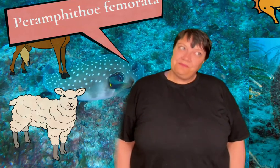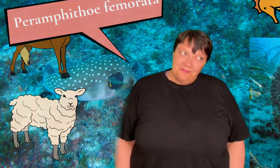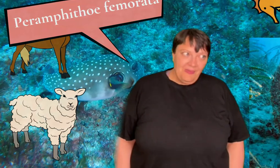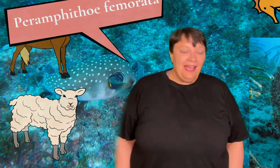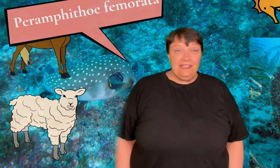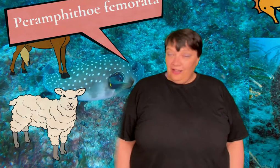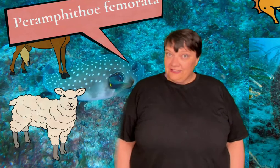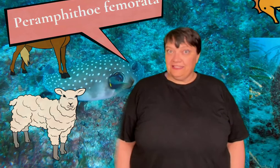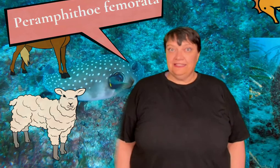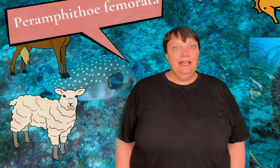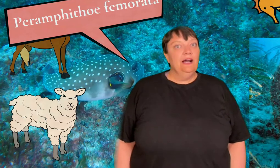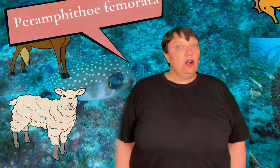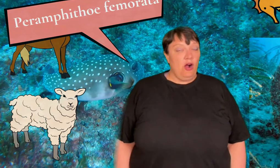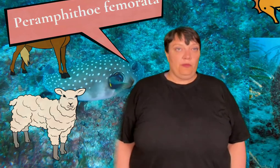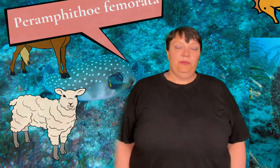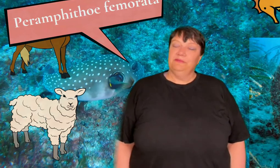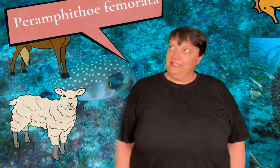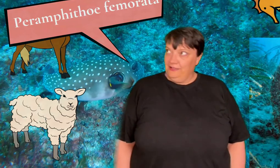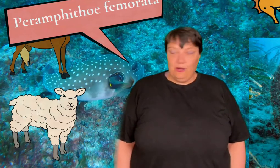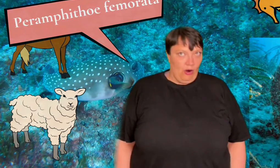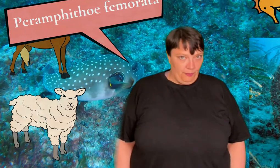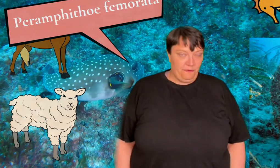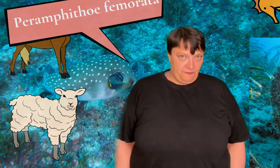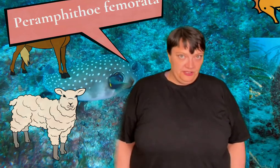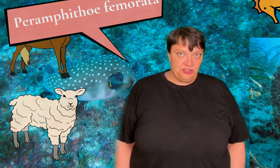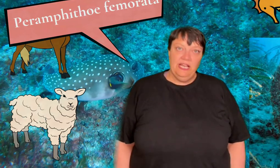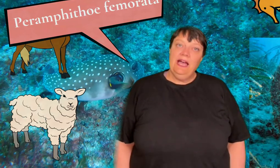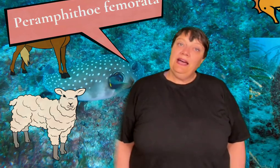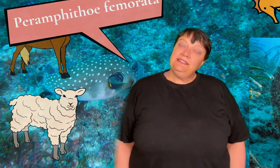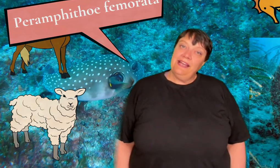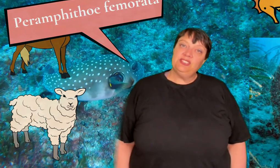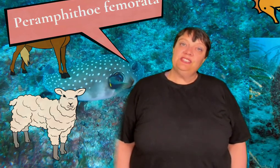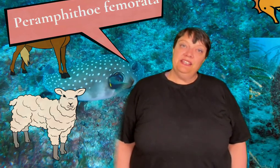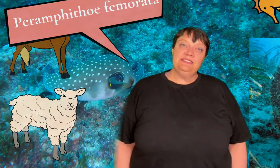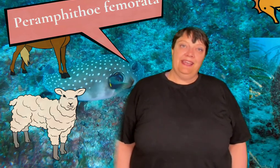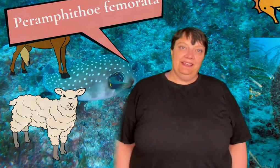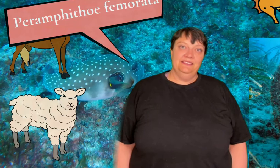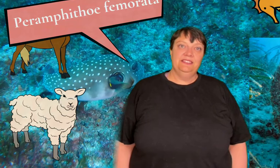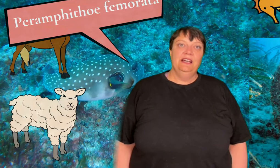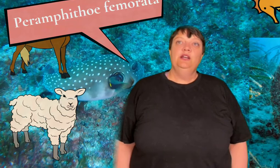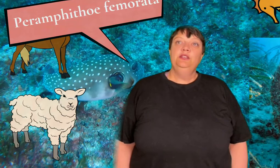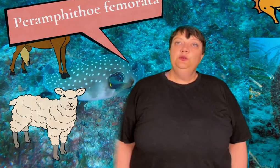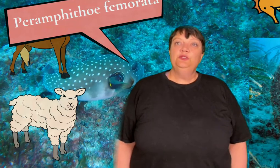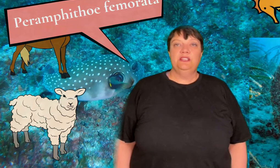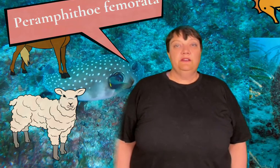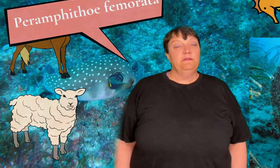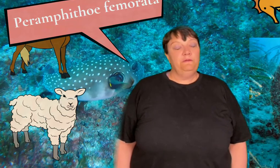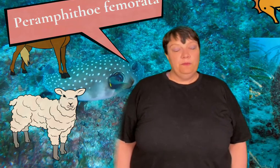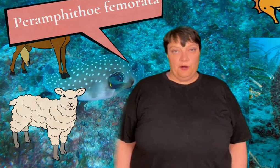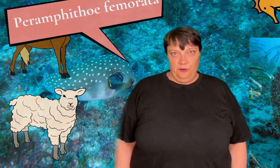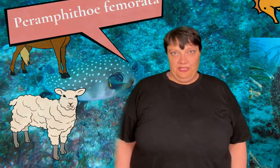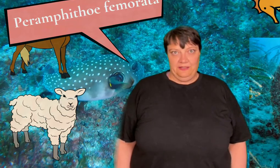And lastly, carp, the carp fish attaches its eggs using